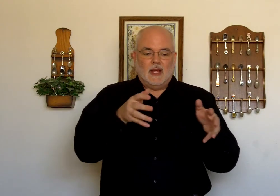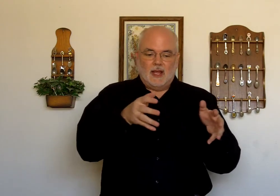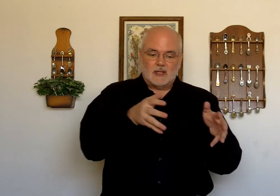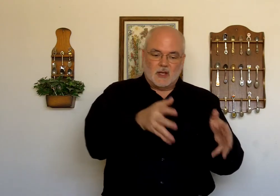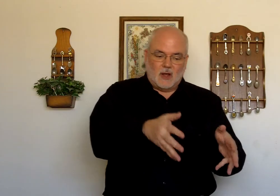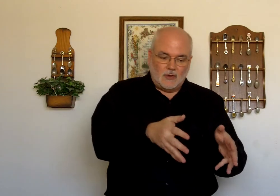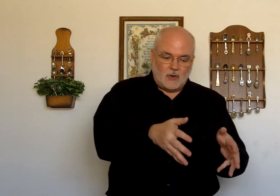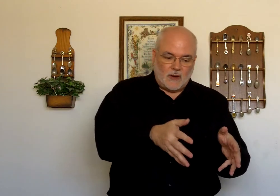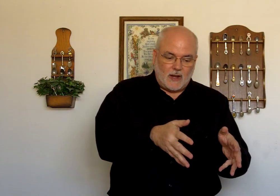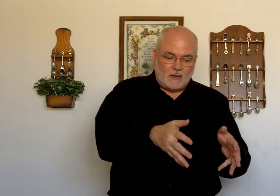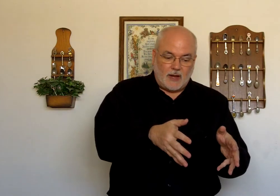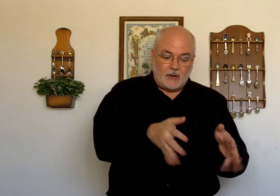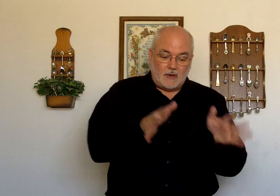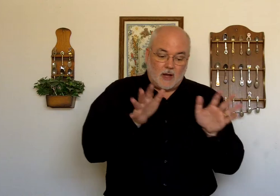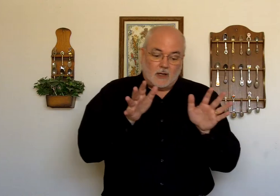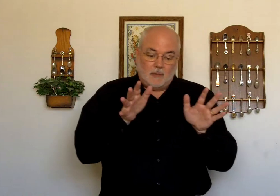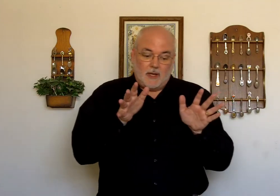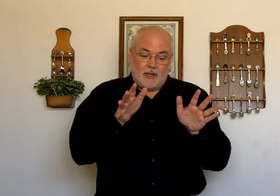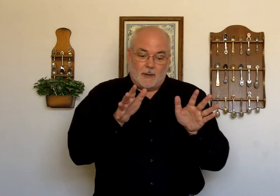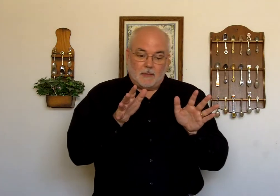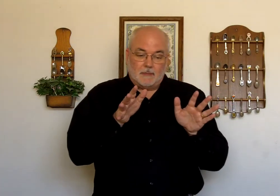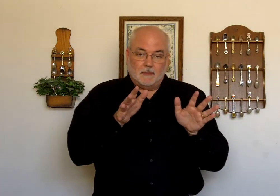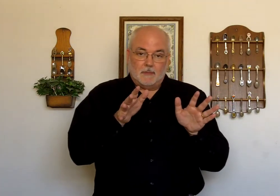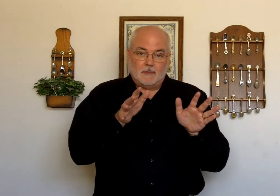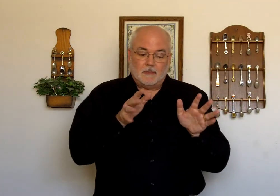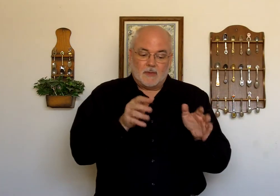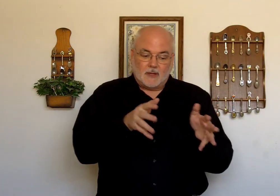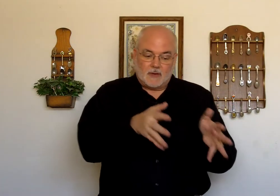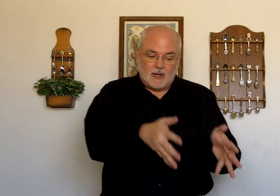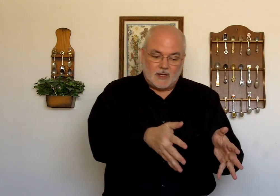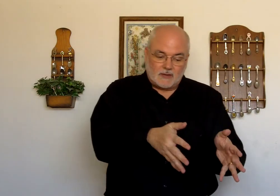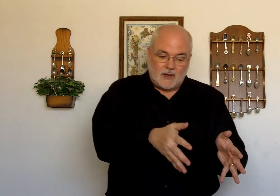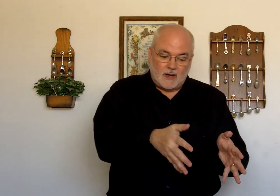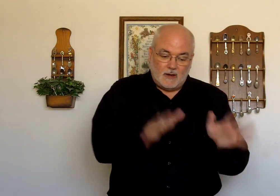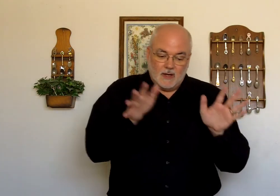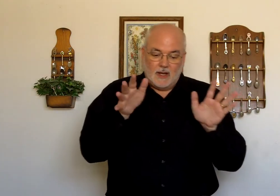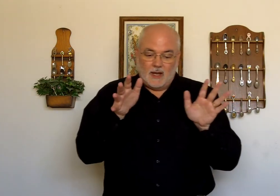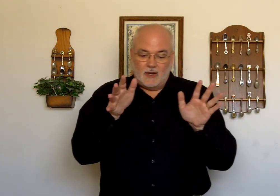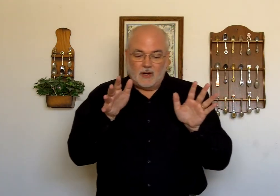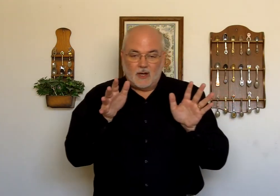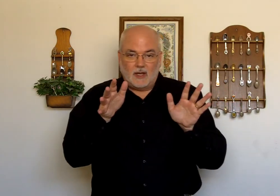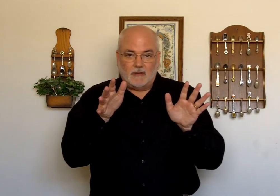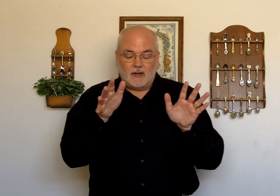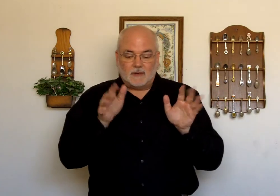It's on the ground. And you're not going to pick it up. Right? It's there. And you're going leave it.